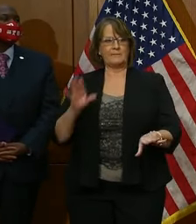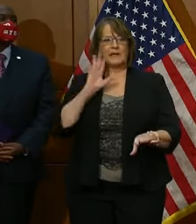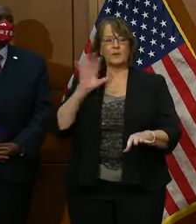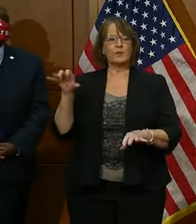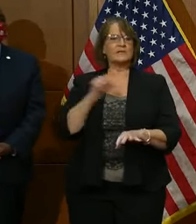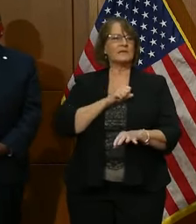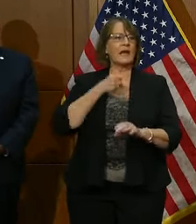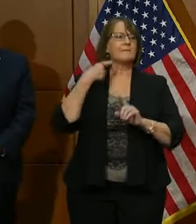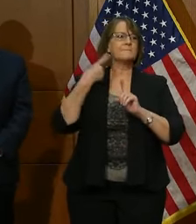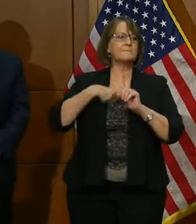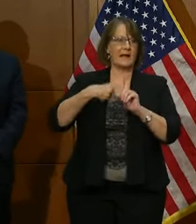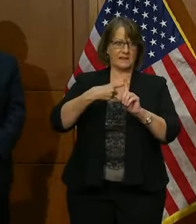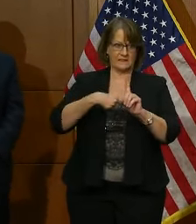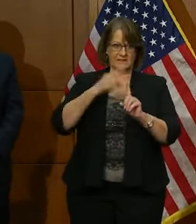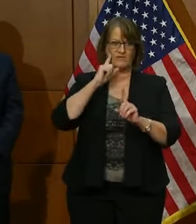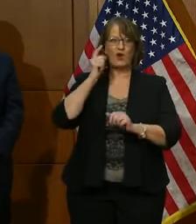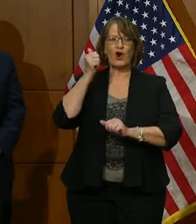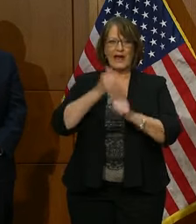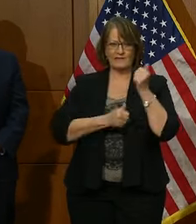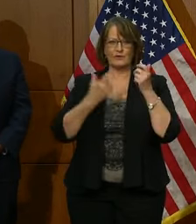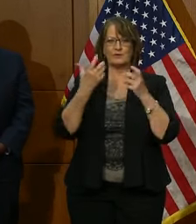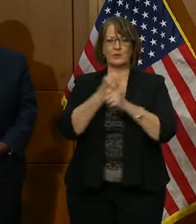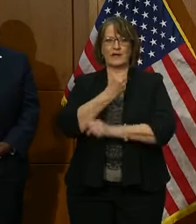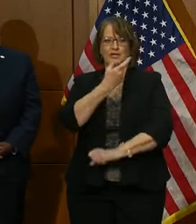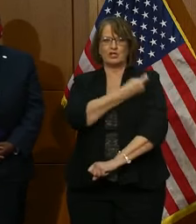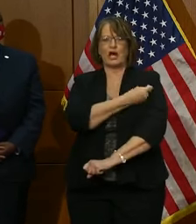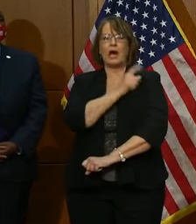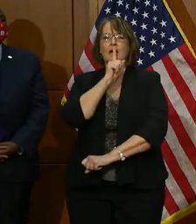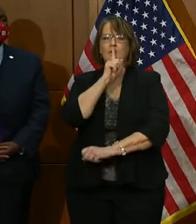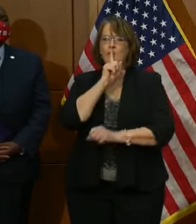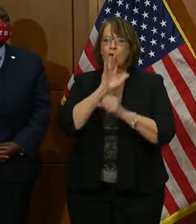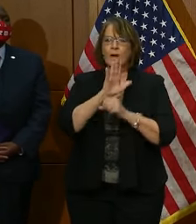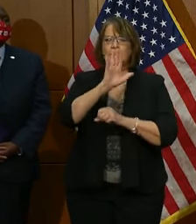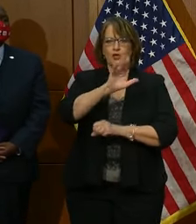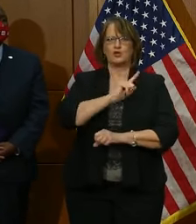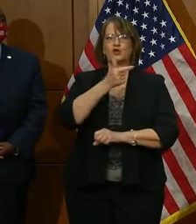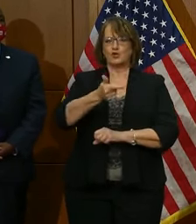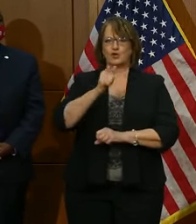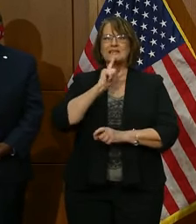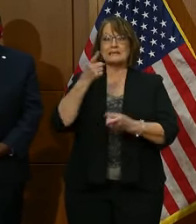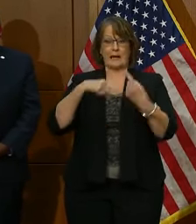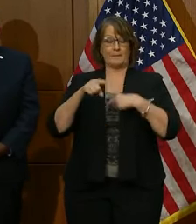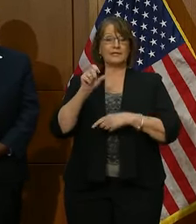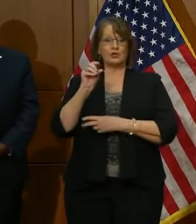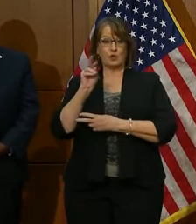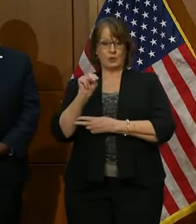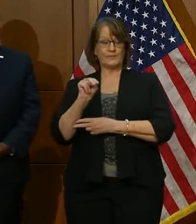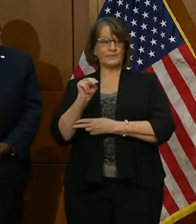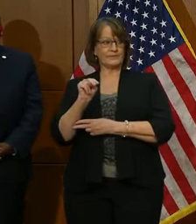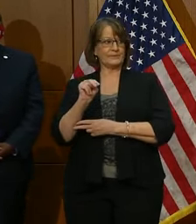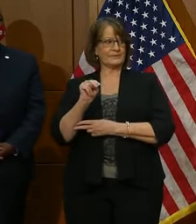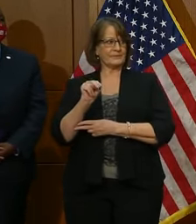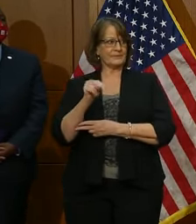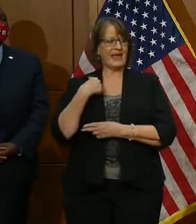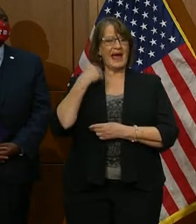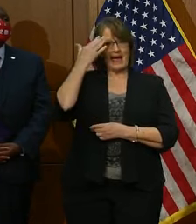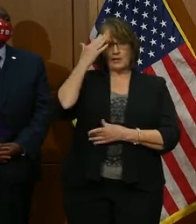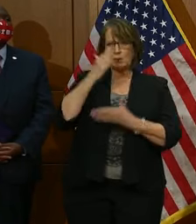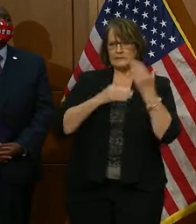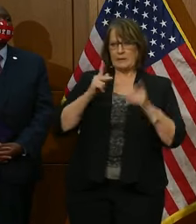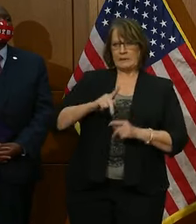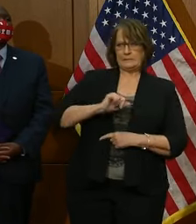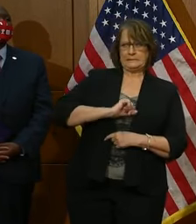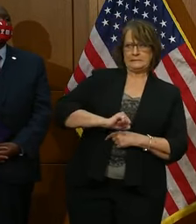some months to get to everyone, I promise, your turn is coming, and soon. But I know there is hesitancy